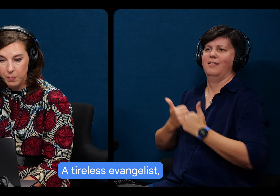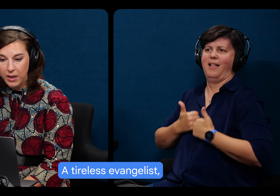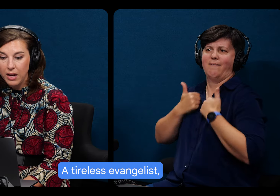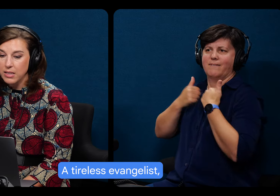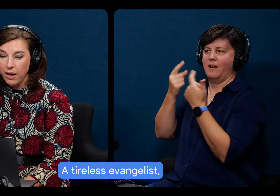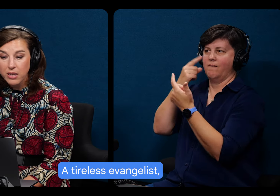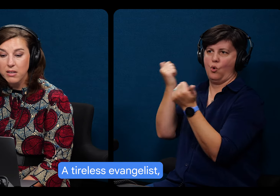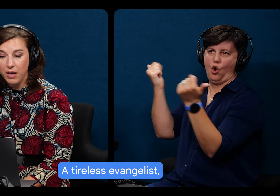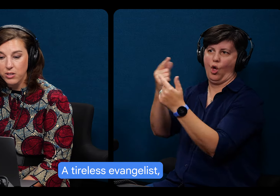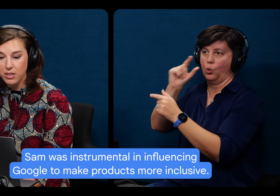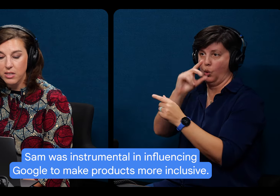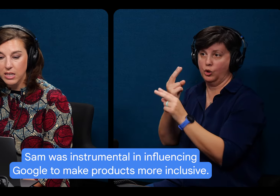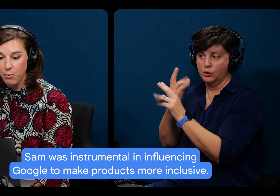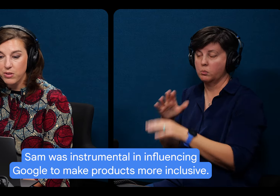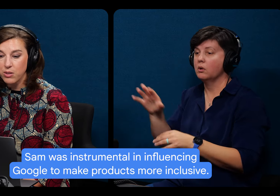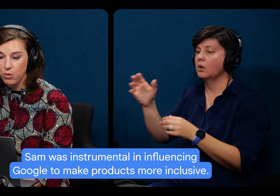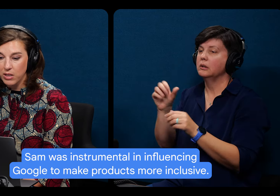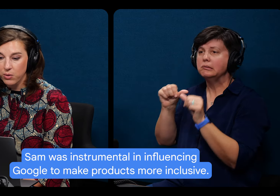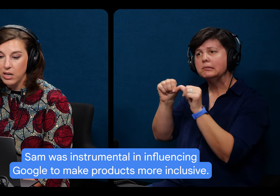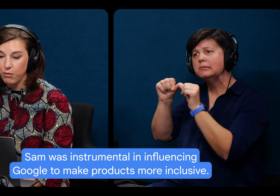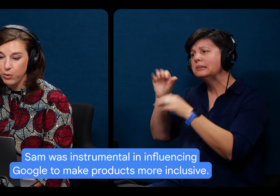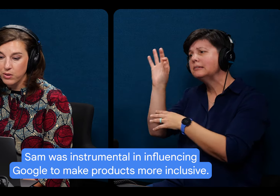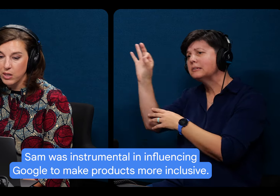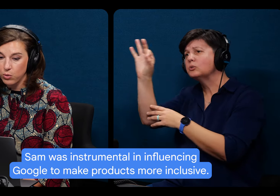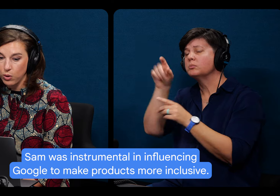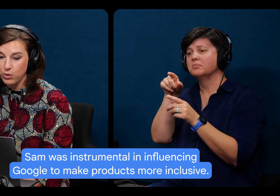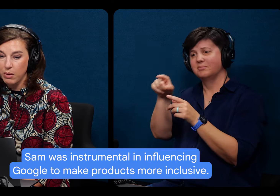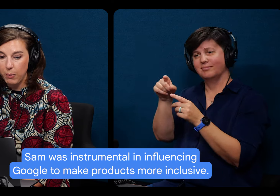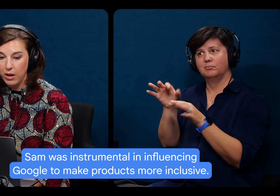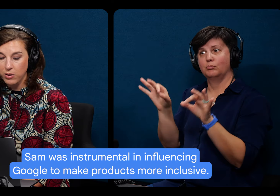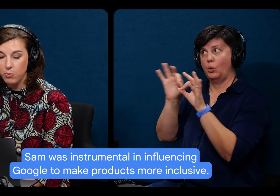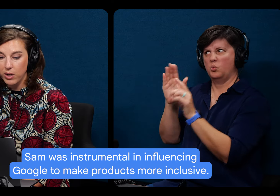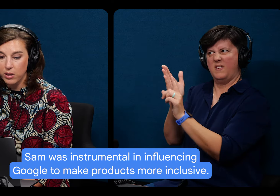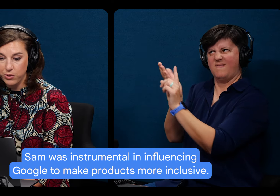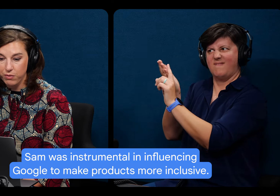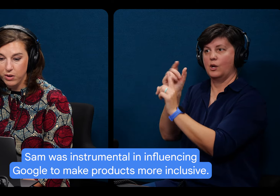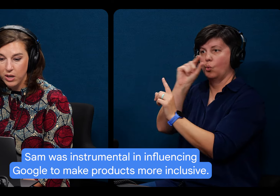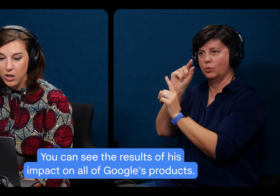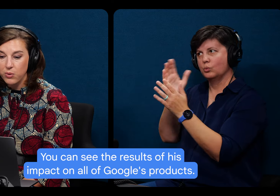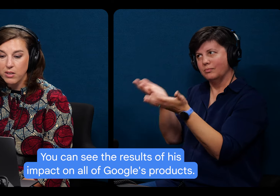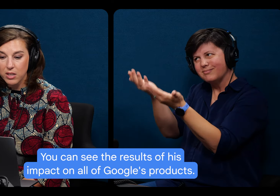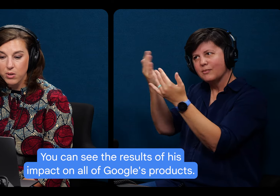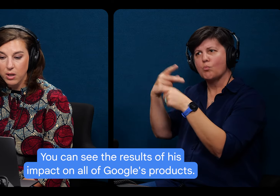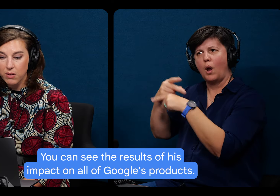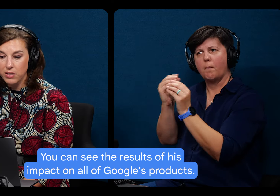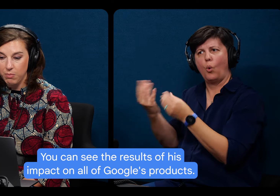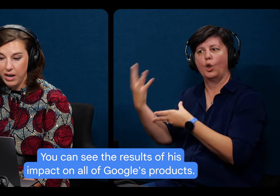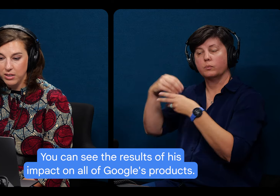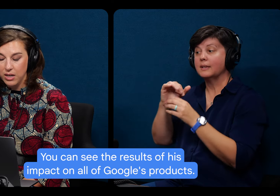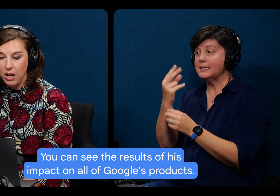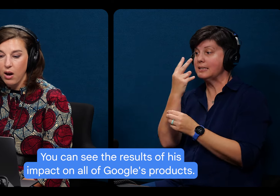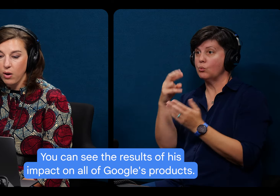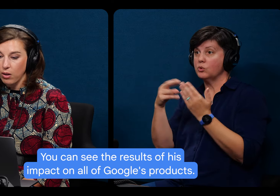A tireless evangelist, Sam was instrumental in influencing Google to make products more inclusive. You can see the results of his